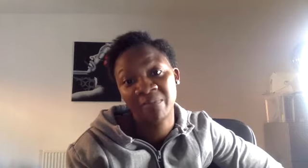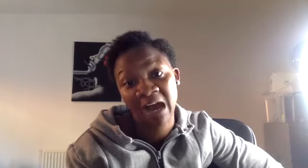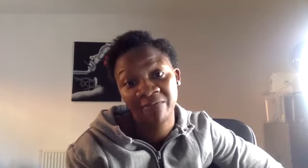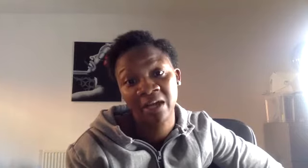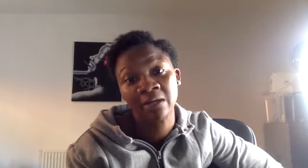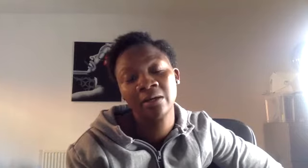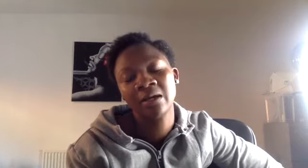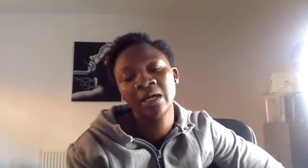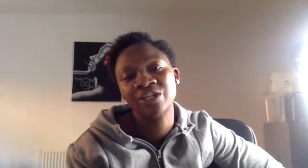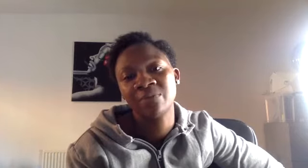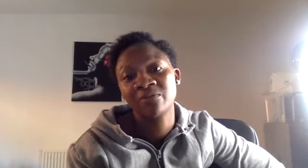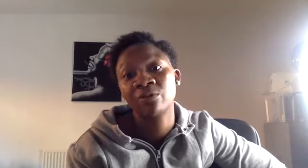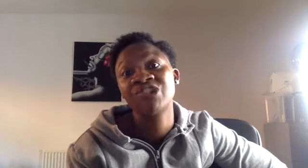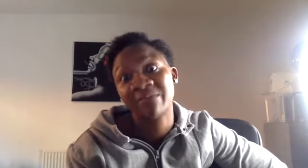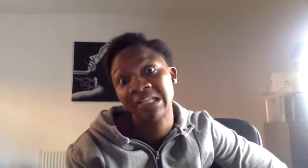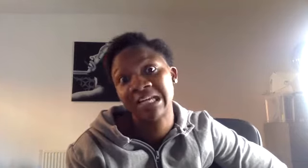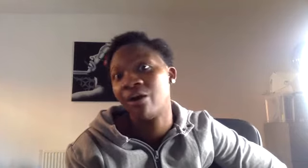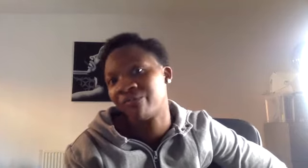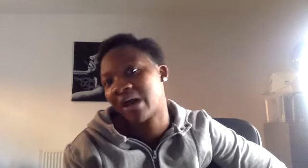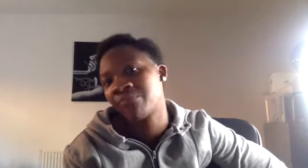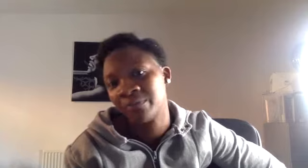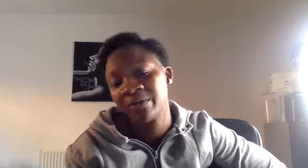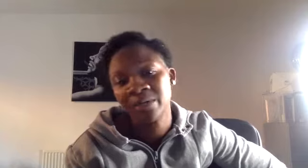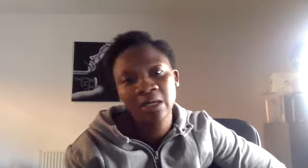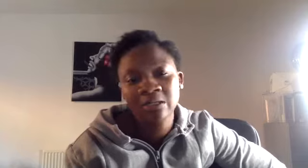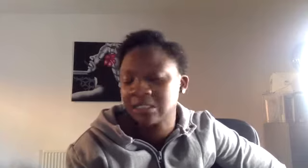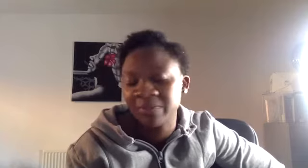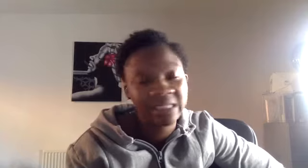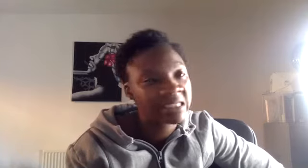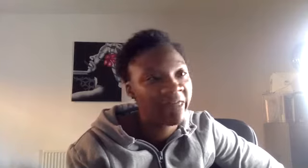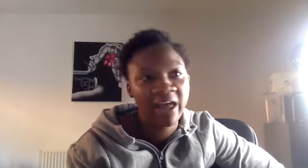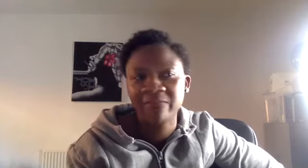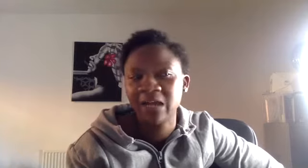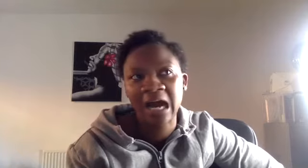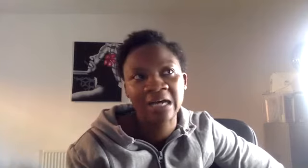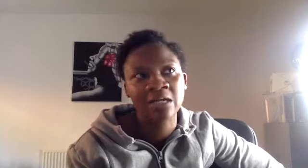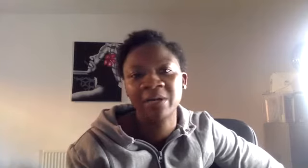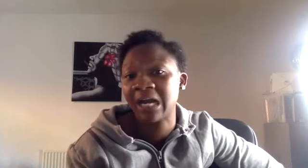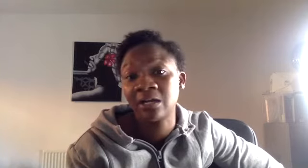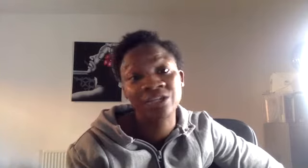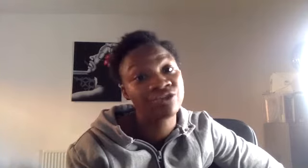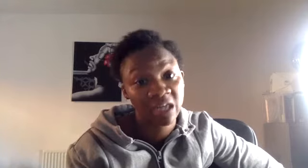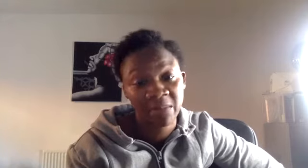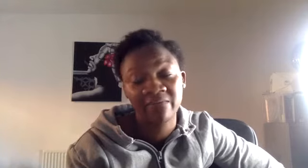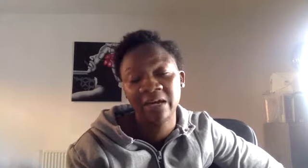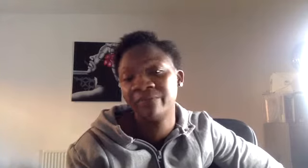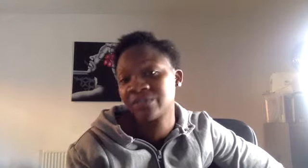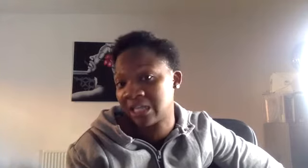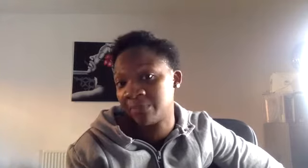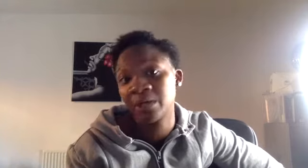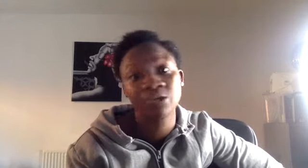been having in terms of the longevity of that problem. It doesn't mean to say that they haven't had a mechanical injury. They may have had a slip, a